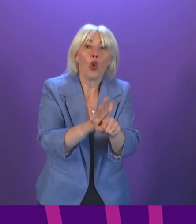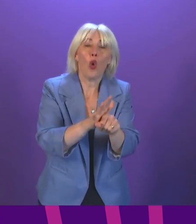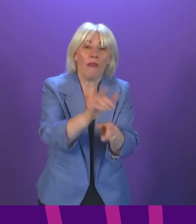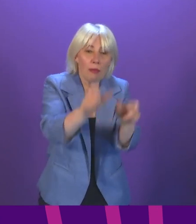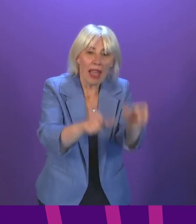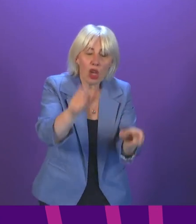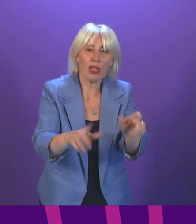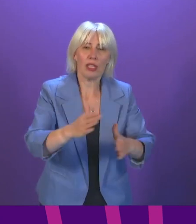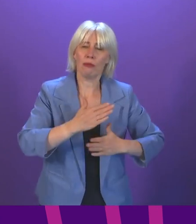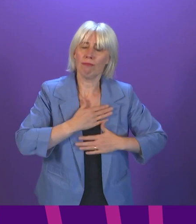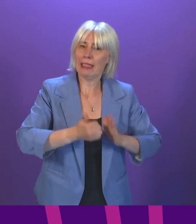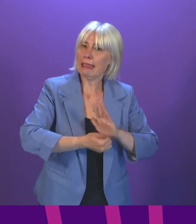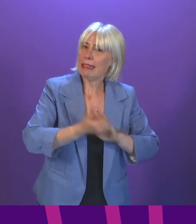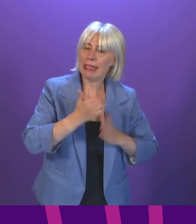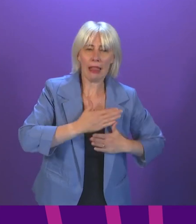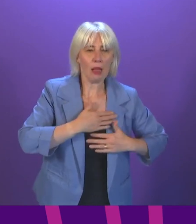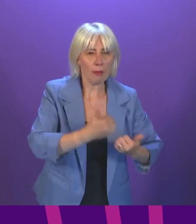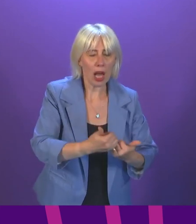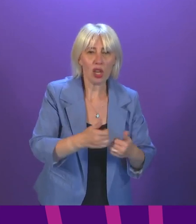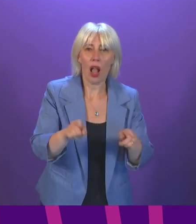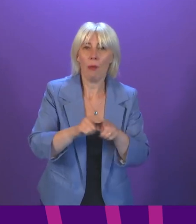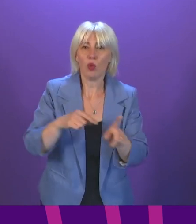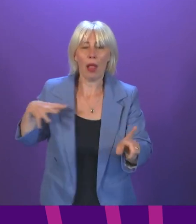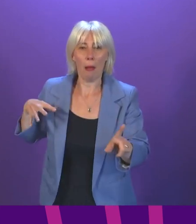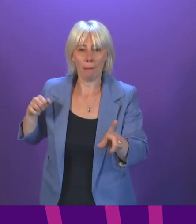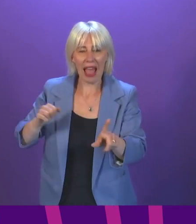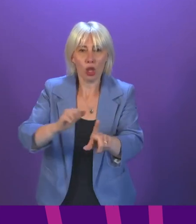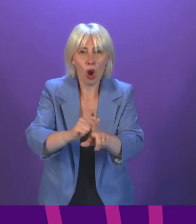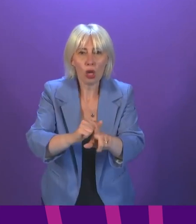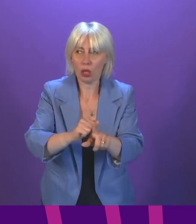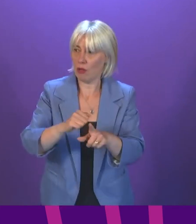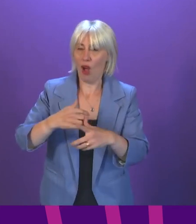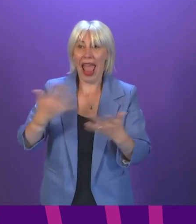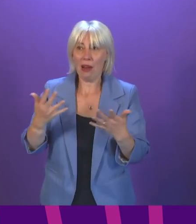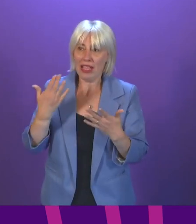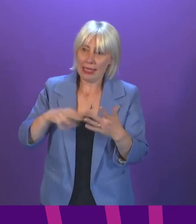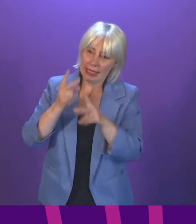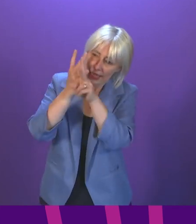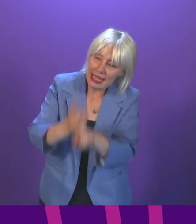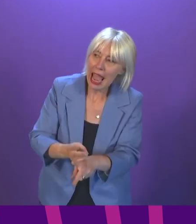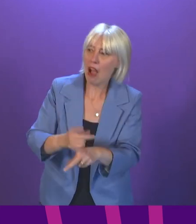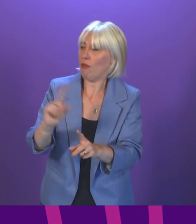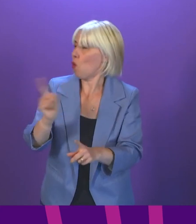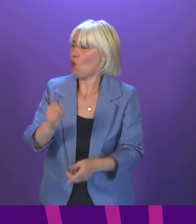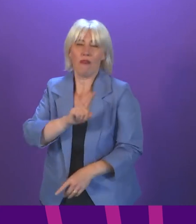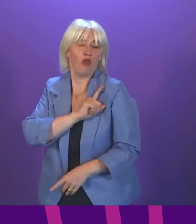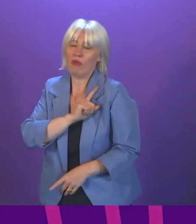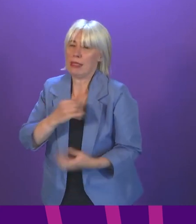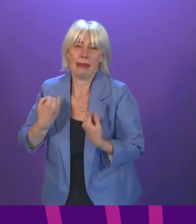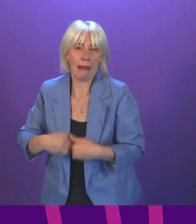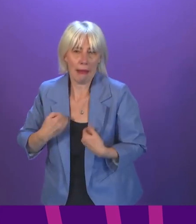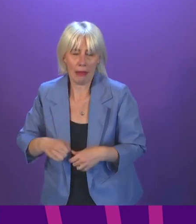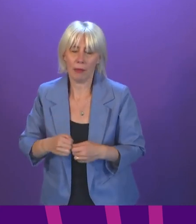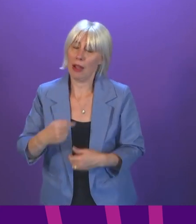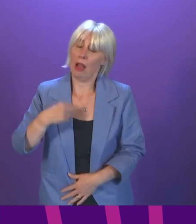and compassion, but also to catch up on backlogs and give care to everyone who needs it for whatever reason. As I have